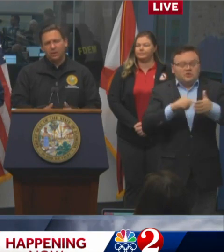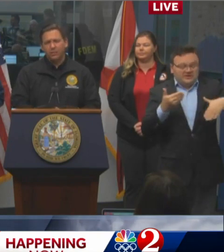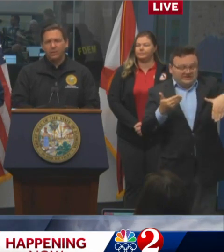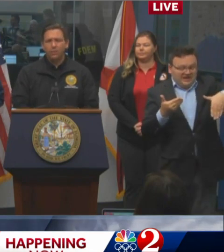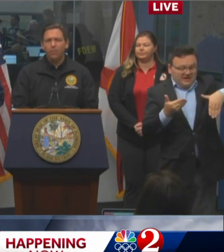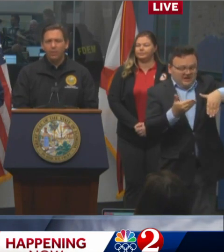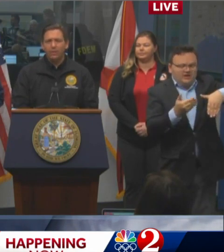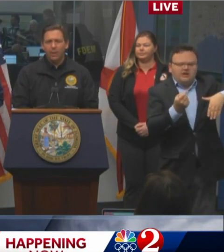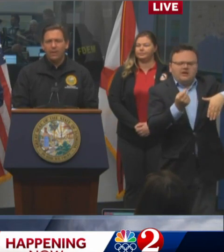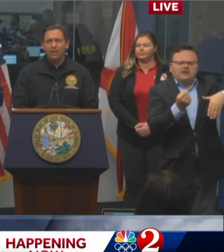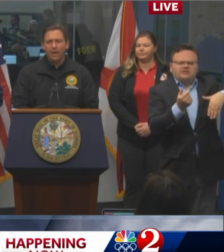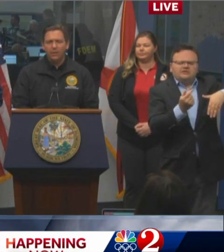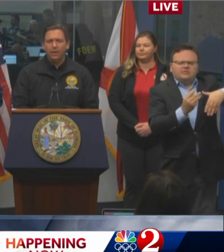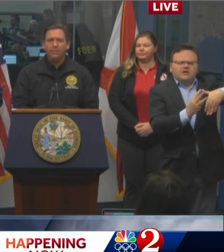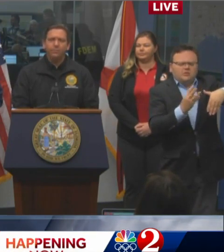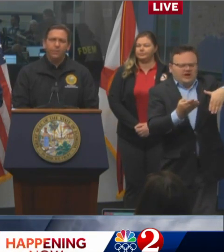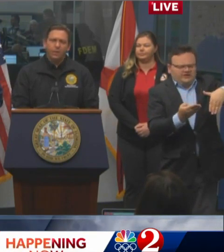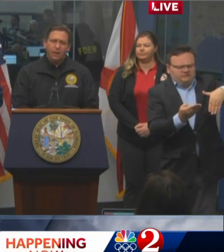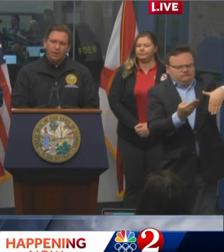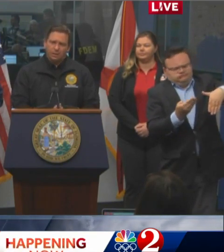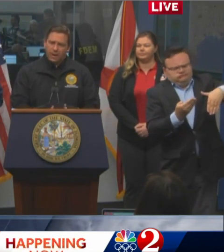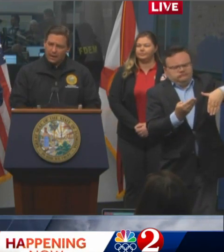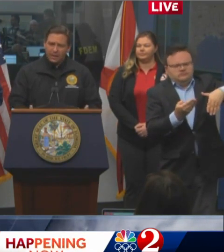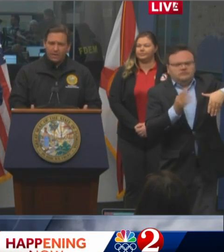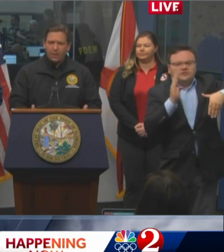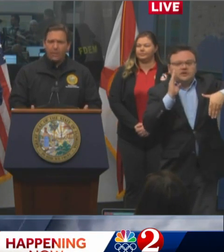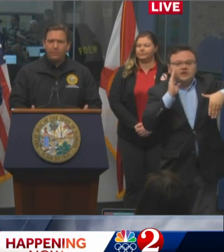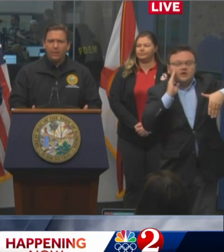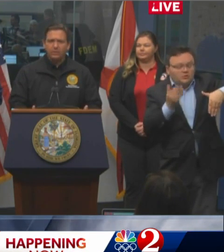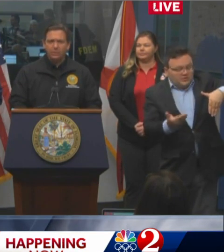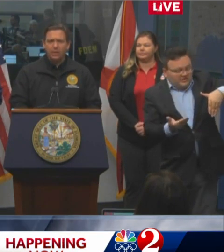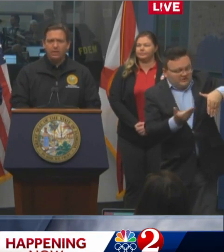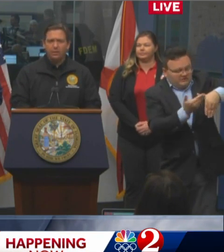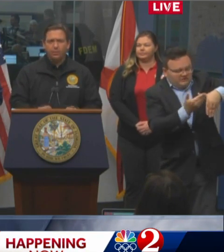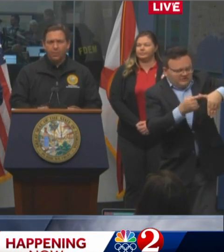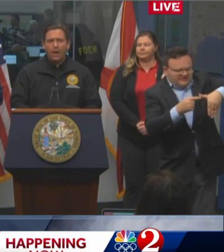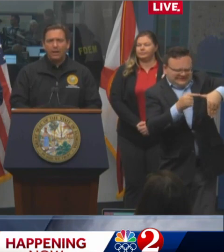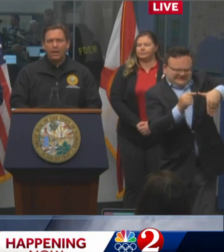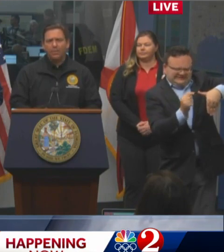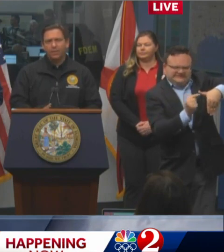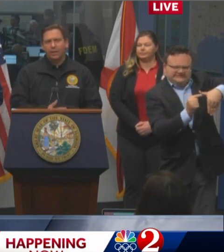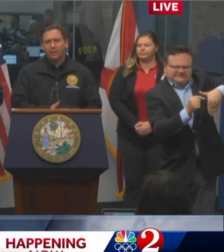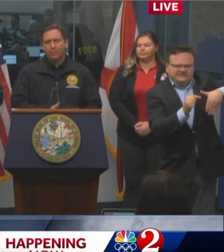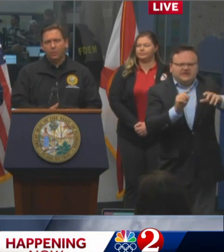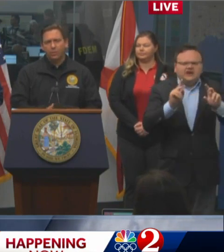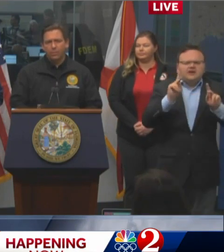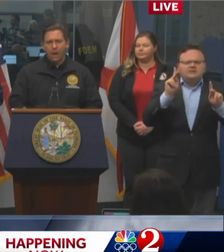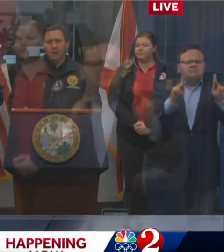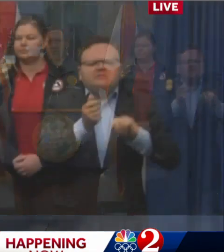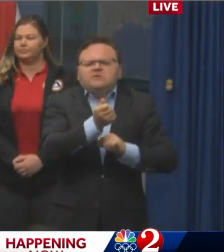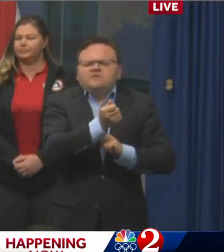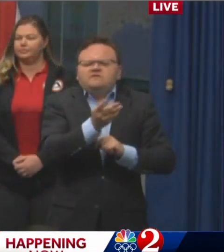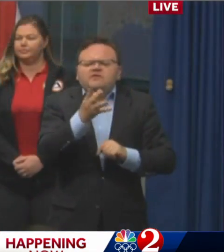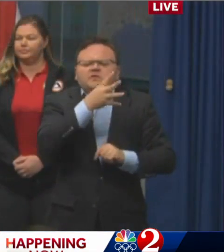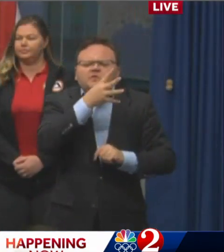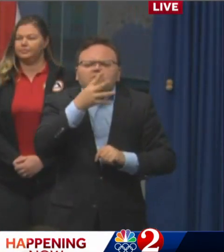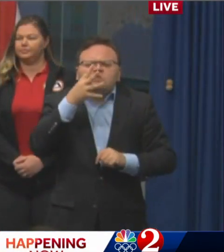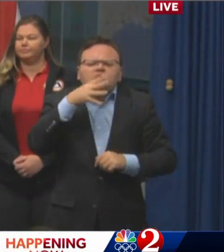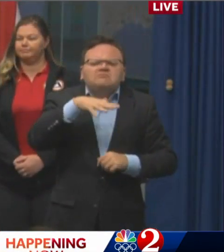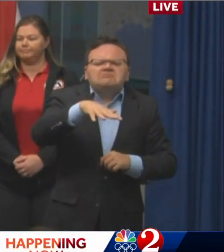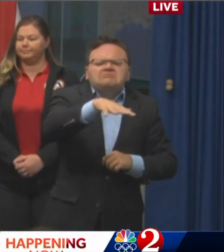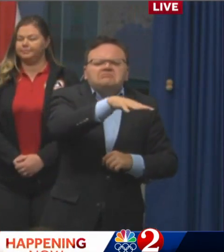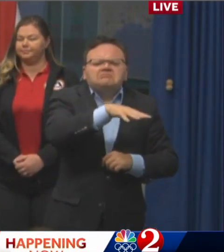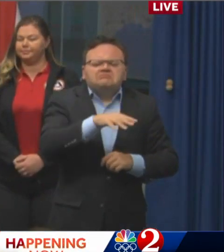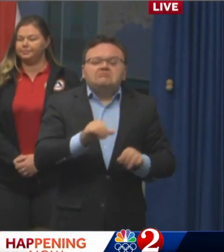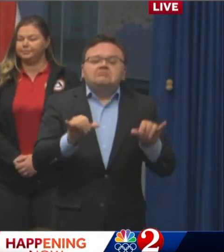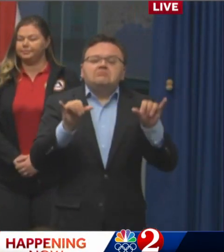It is going to go into our Big Bend area. Not a lot of population there, but I think we're going to be monitoring over the next